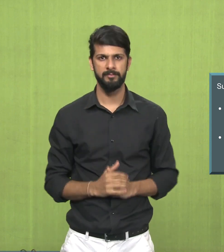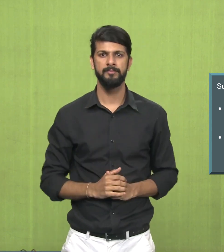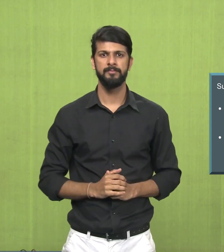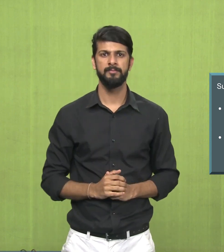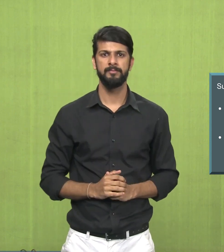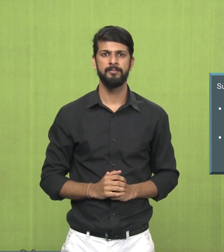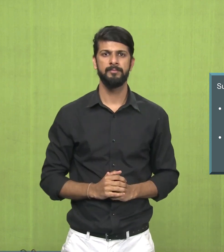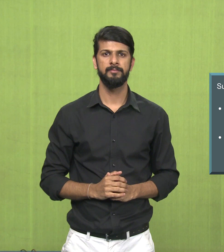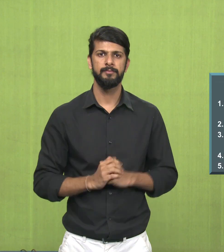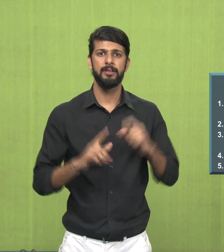of 3D.